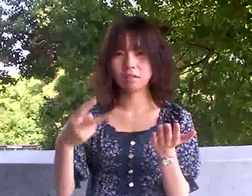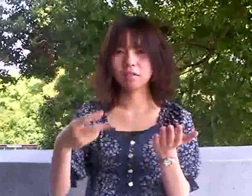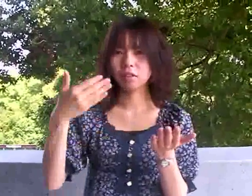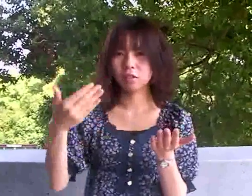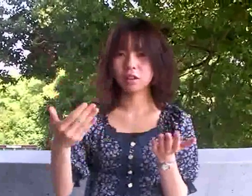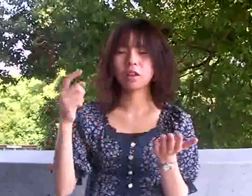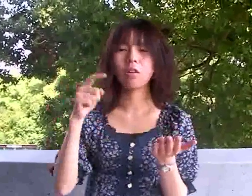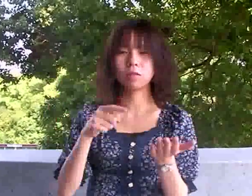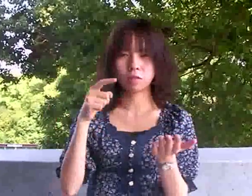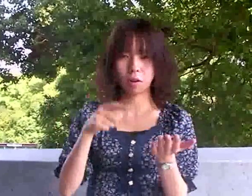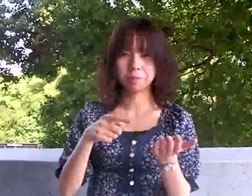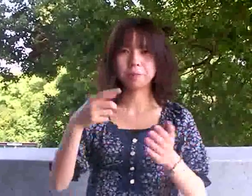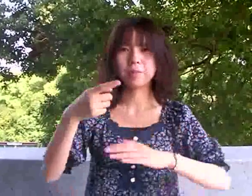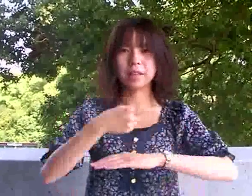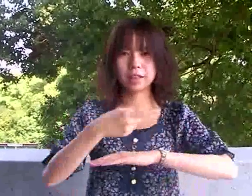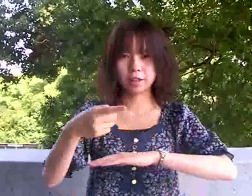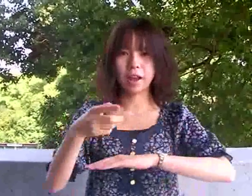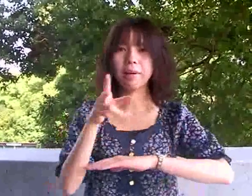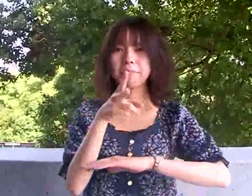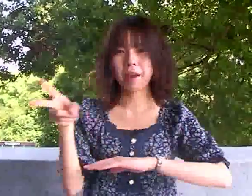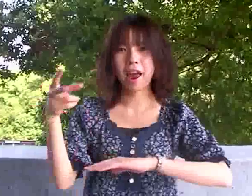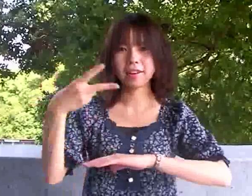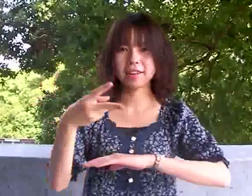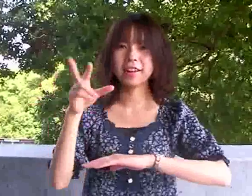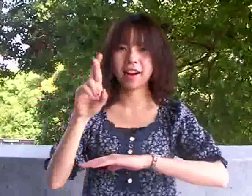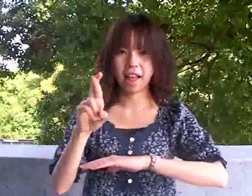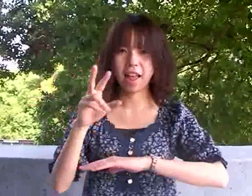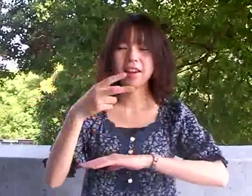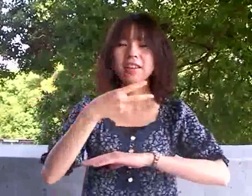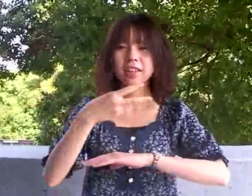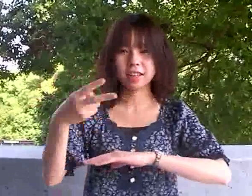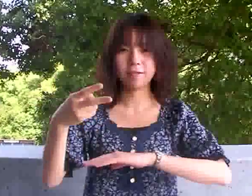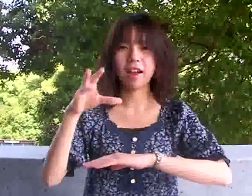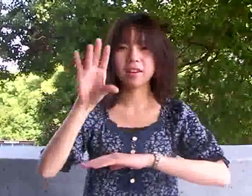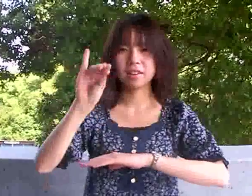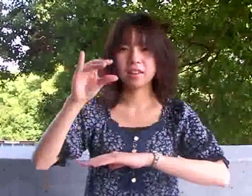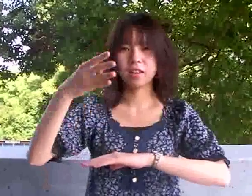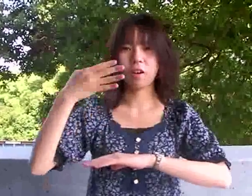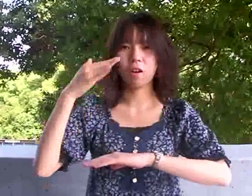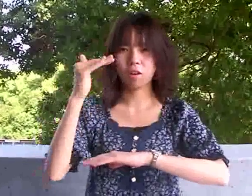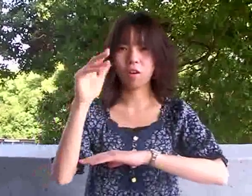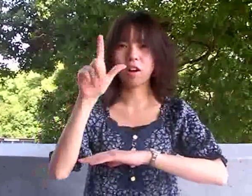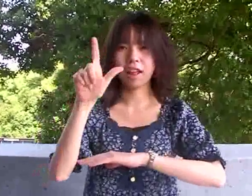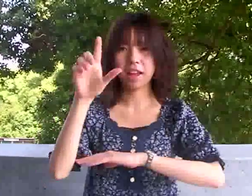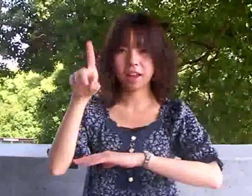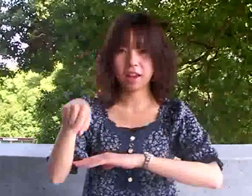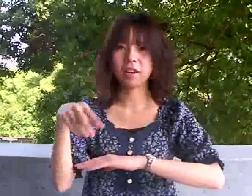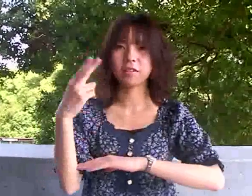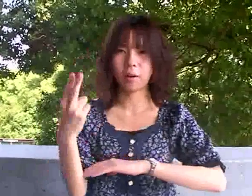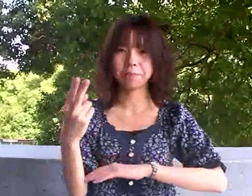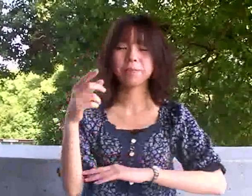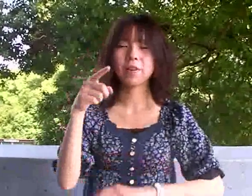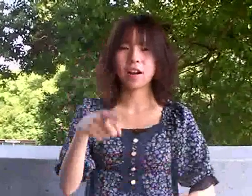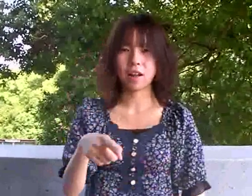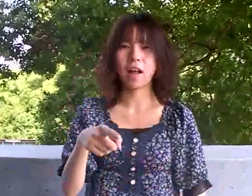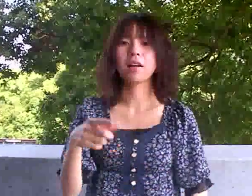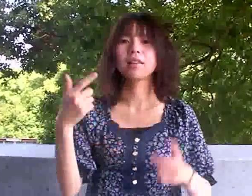Society announced the results of an ice cream flavor contest. First place was vanilla, and second place was chocolate.